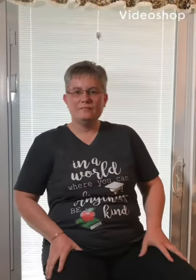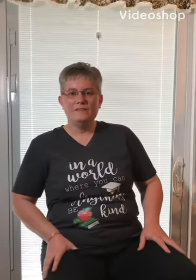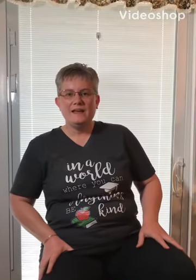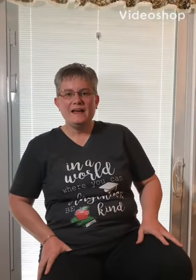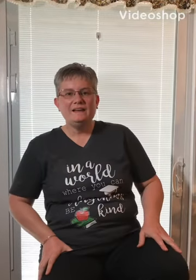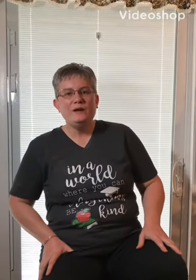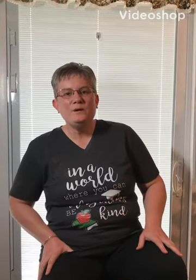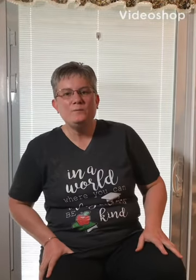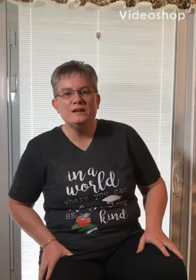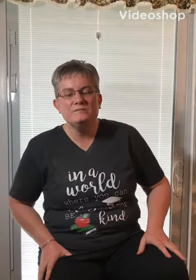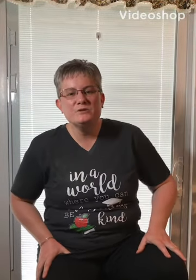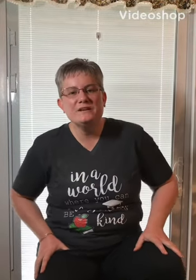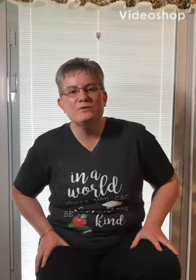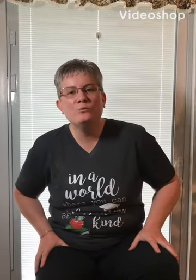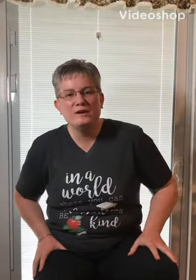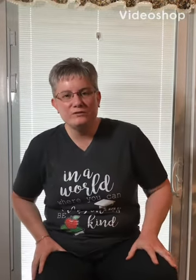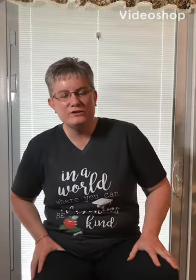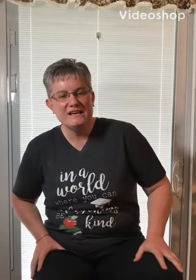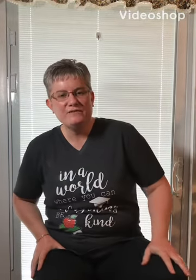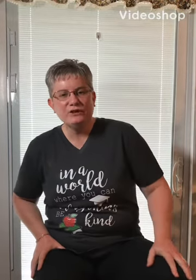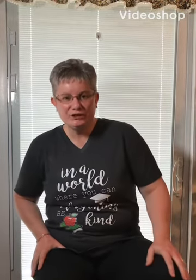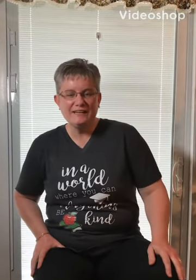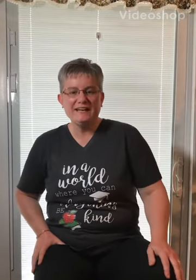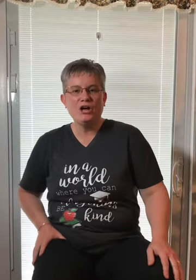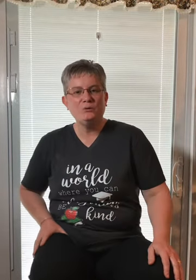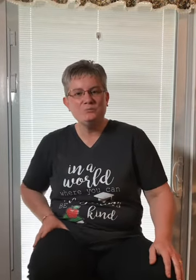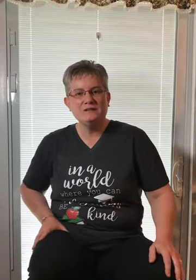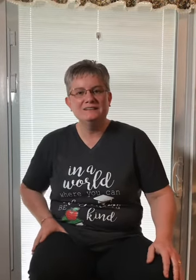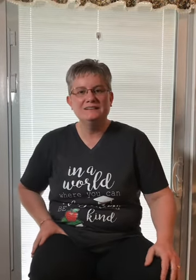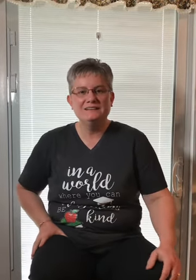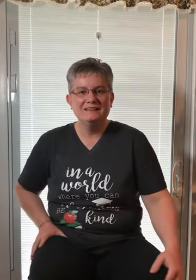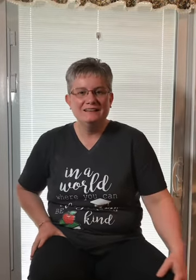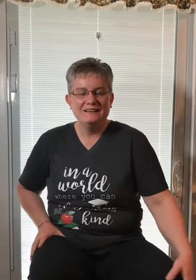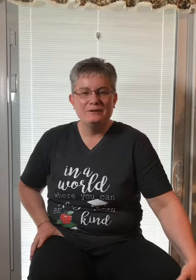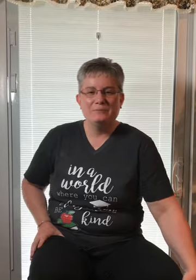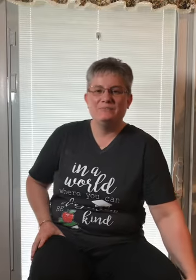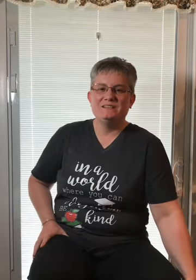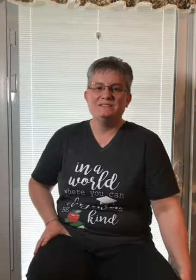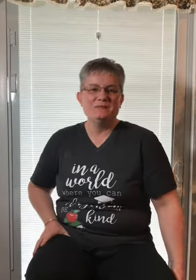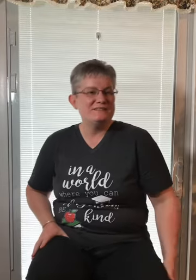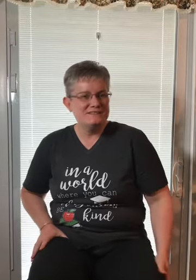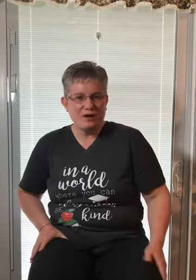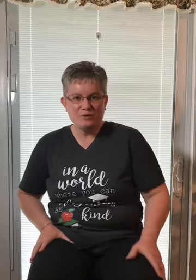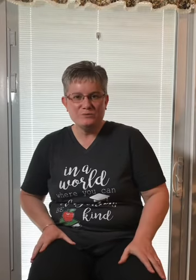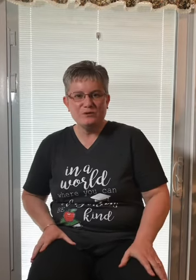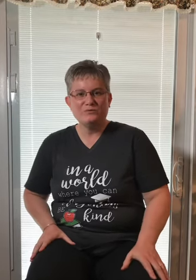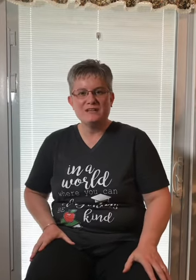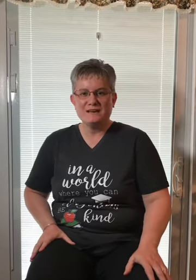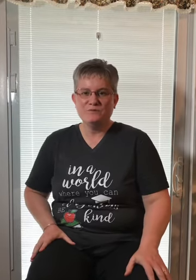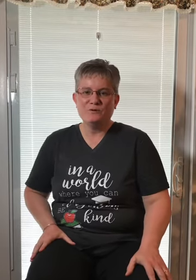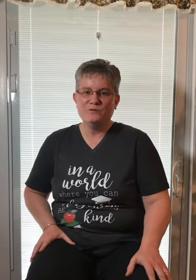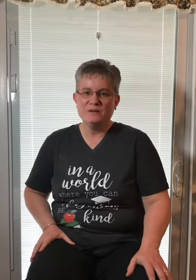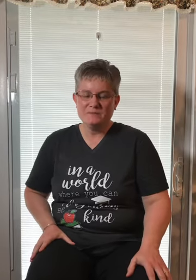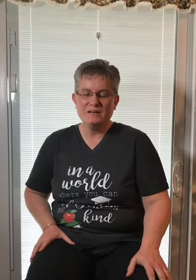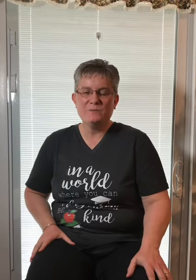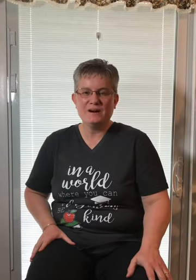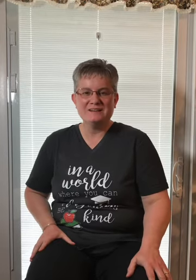Hello and welcome to another wonderful day of learning at home. This is Mrs. Hubbard with time for phonemic awareness.